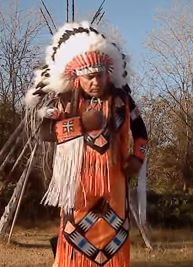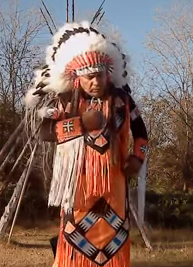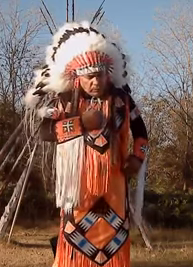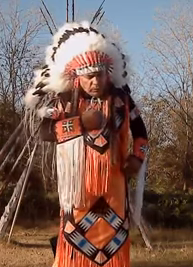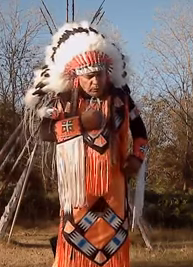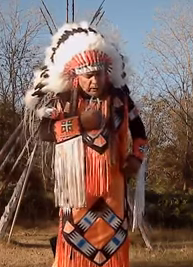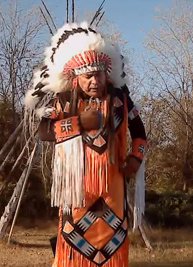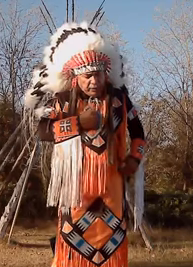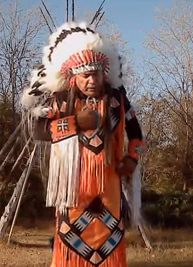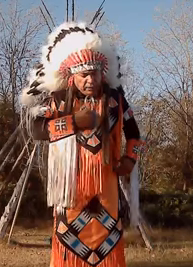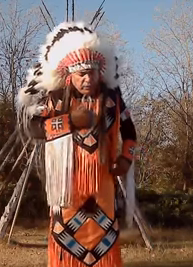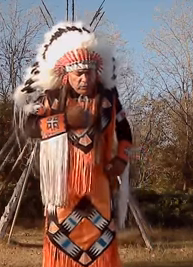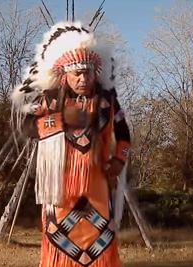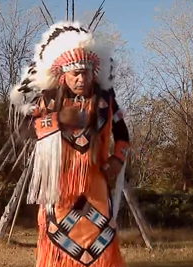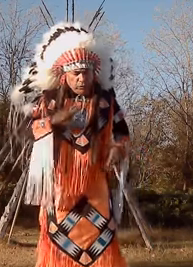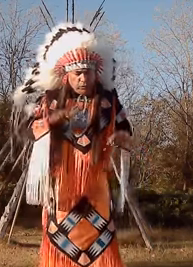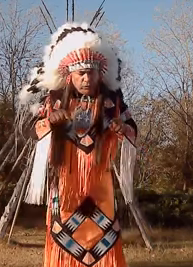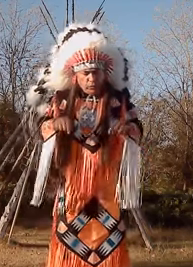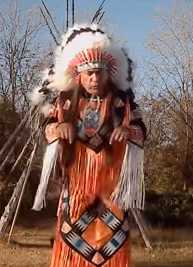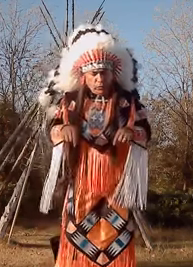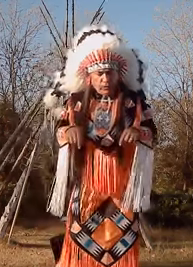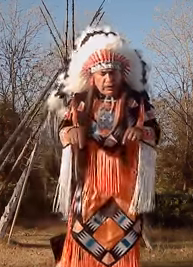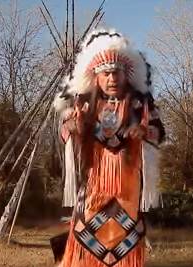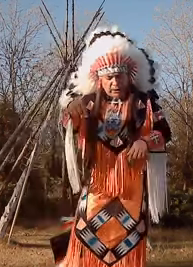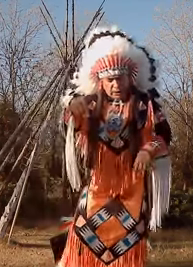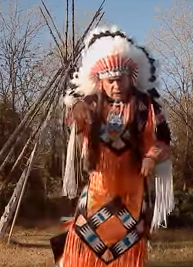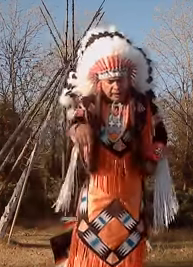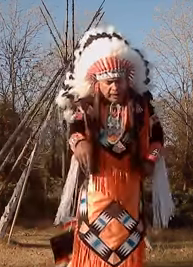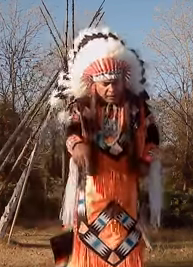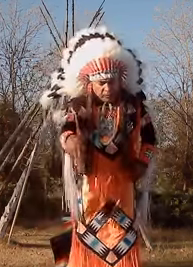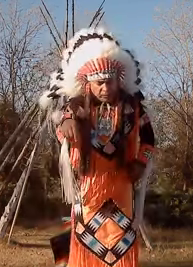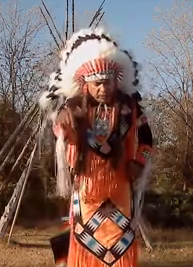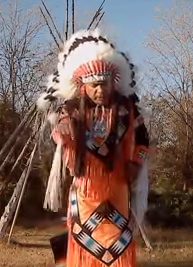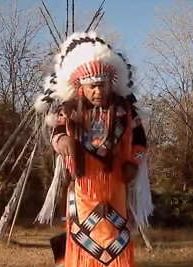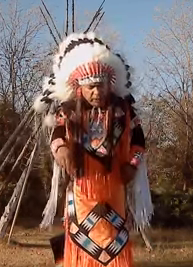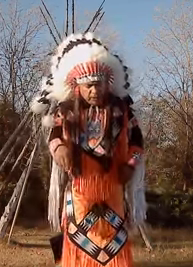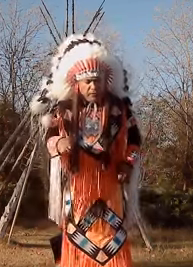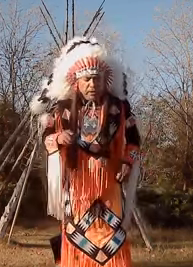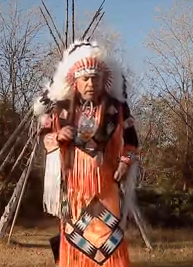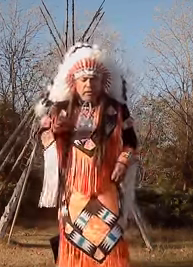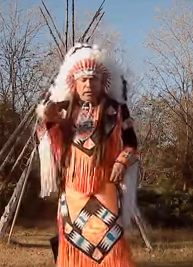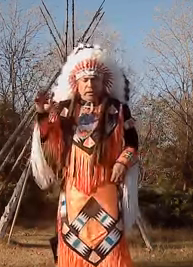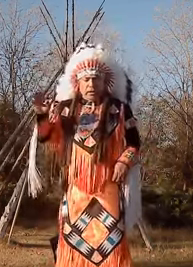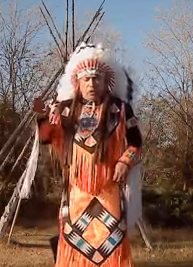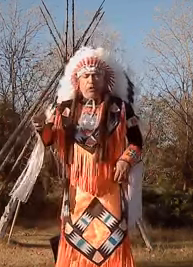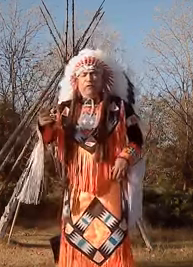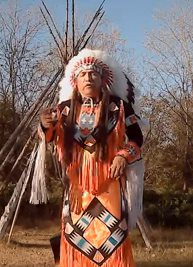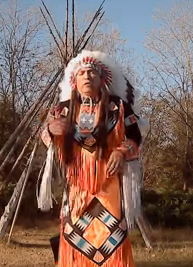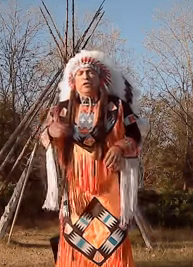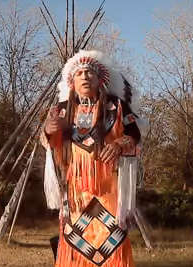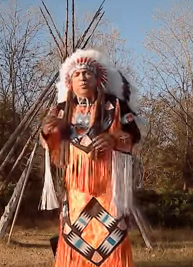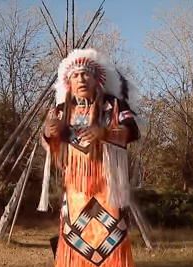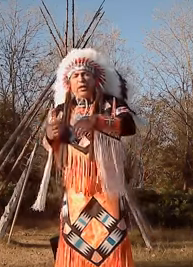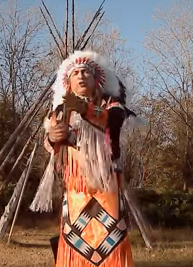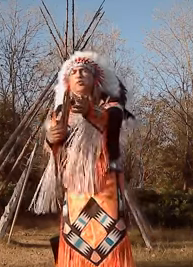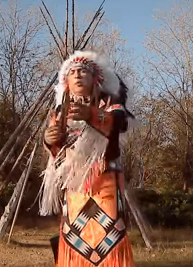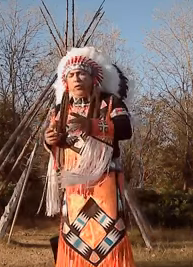bring that dream to reality to now right here or if you was playing the sport